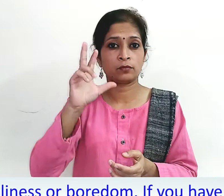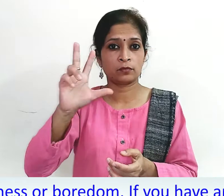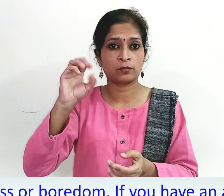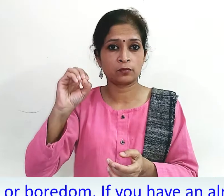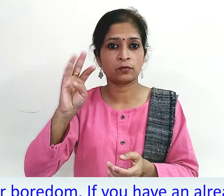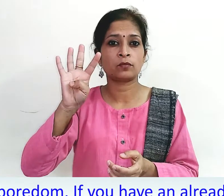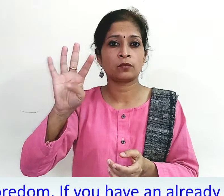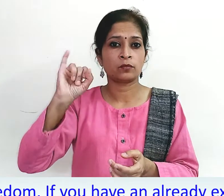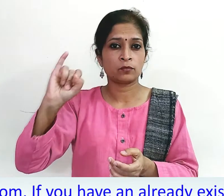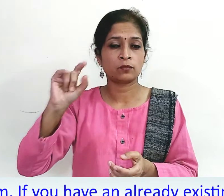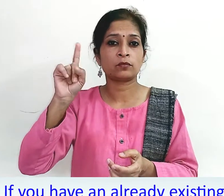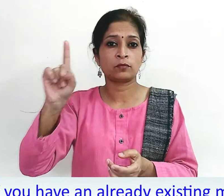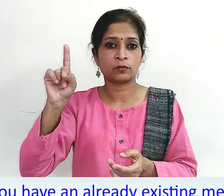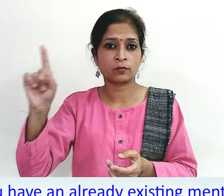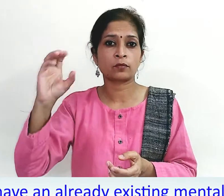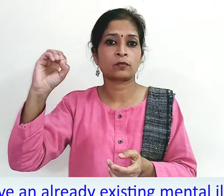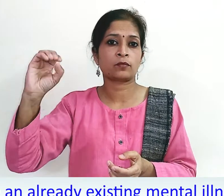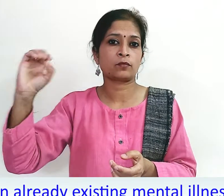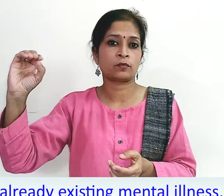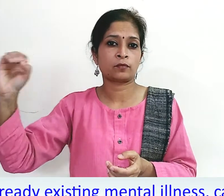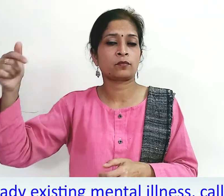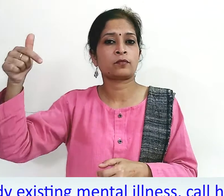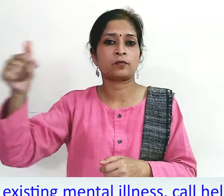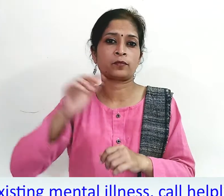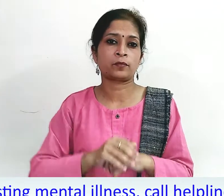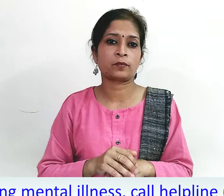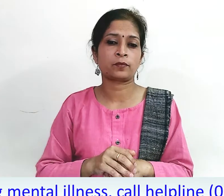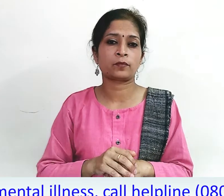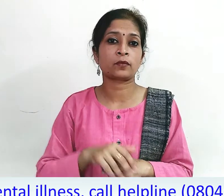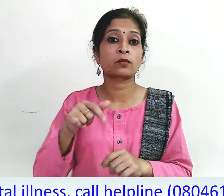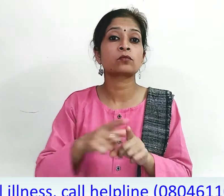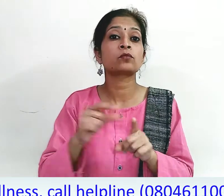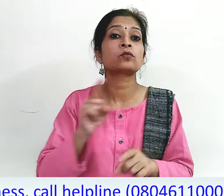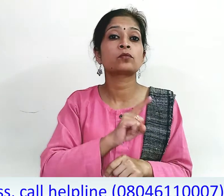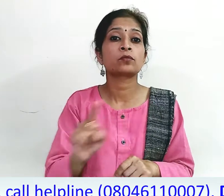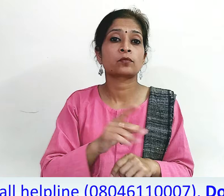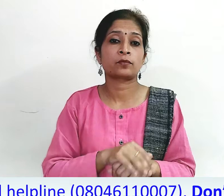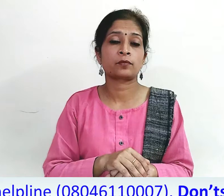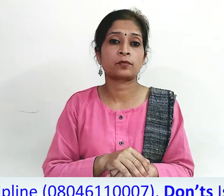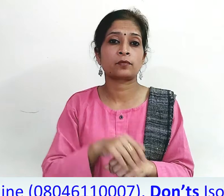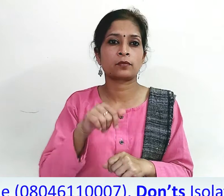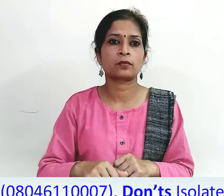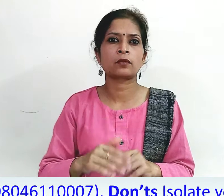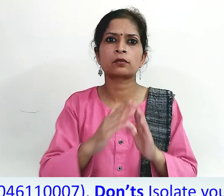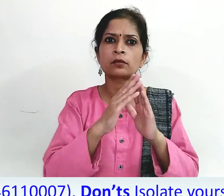-4611-0007. Don'ts Isolate yourself,